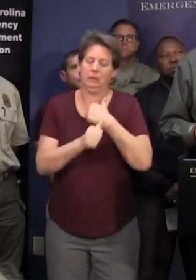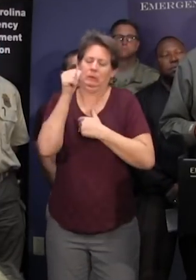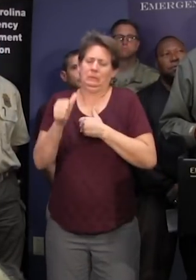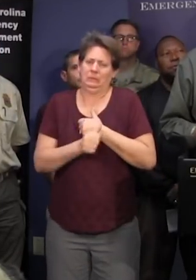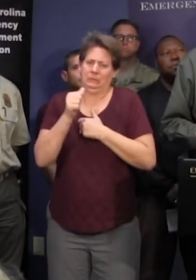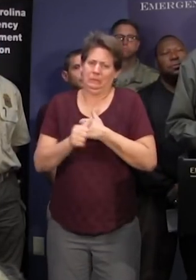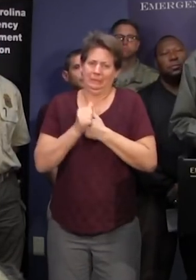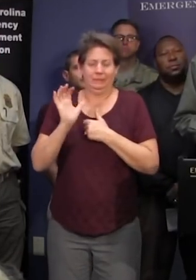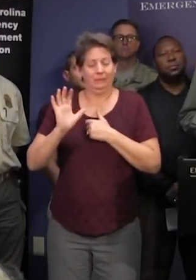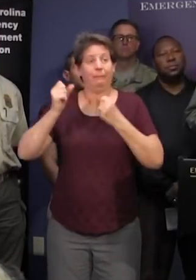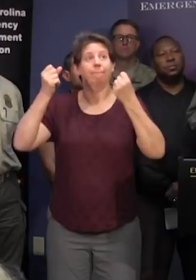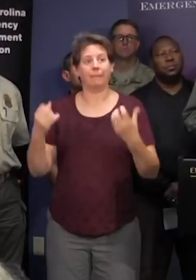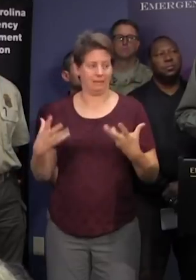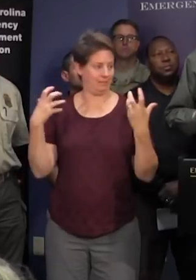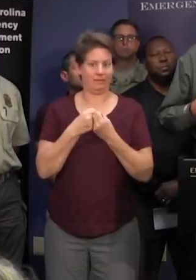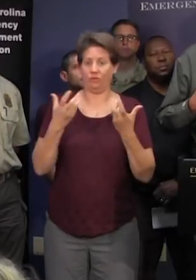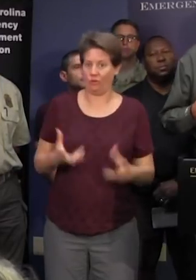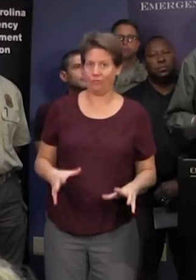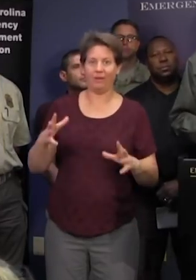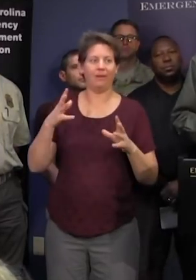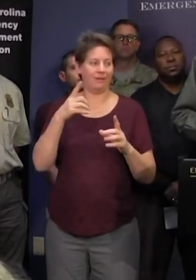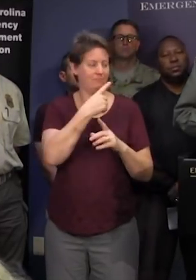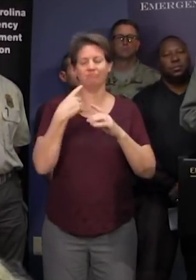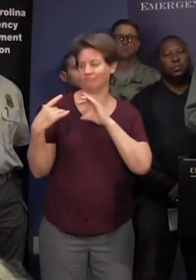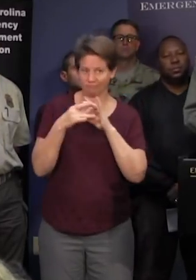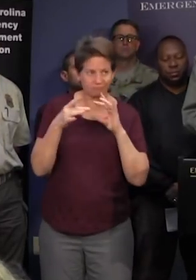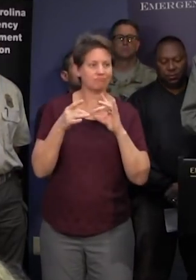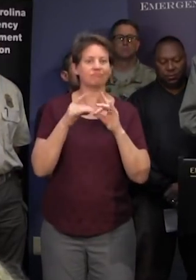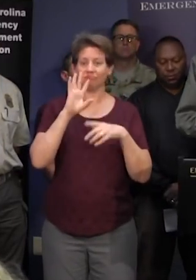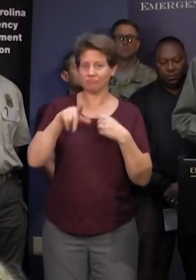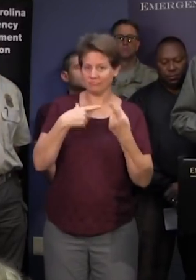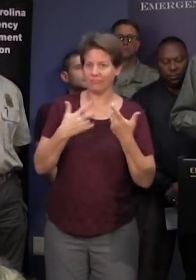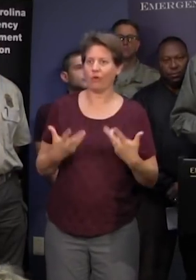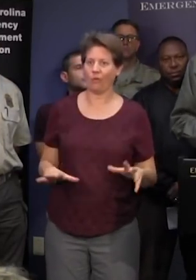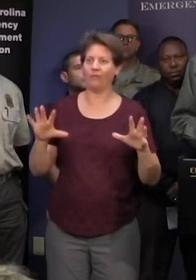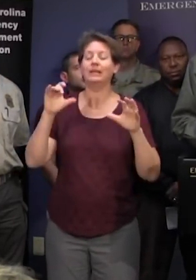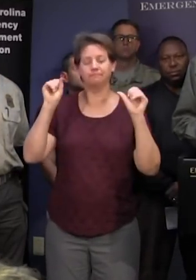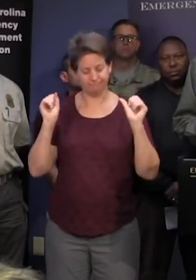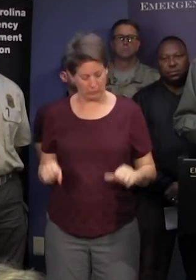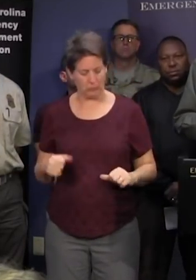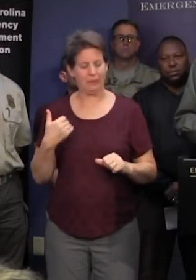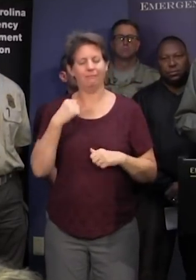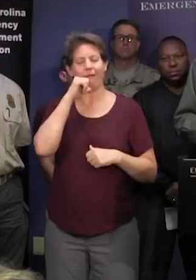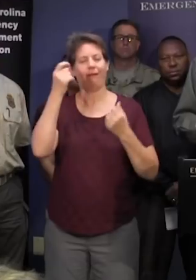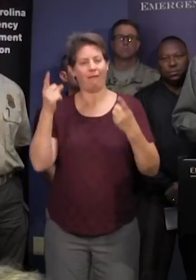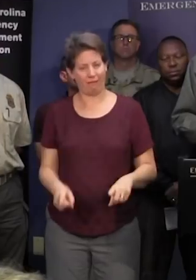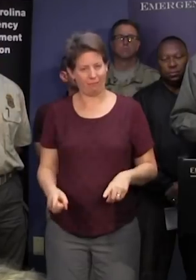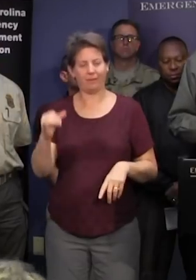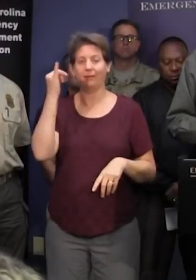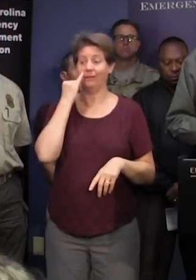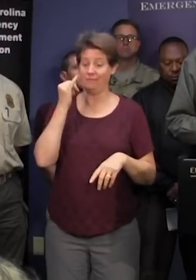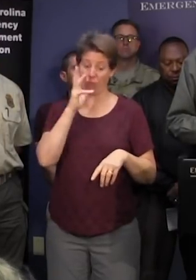and many of the accidents we've seen already as director smith and the governor mentioned could have been avoided if you had not been